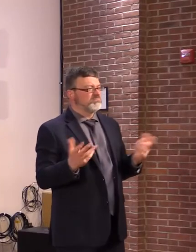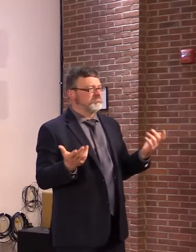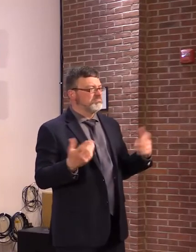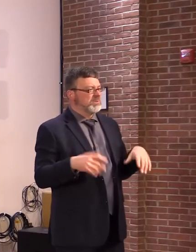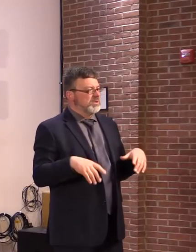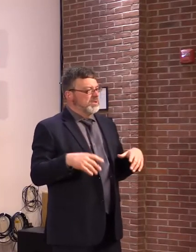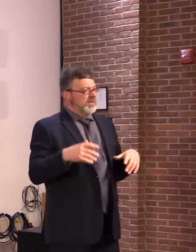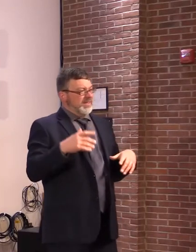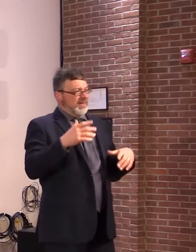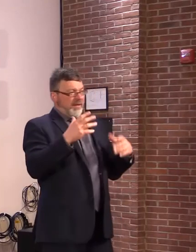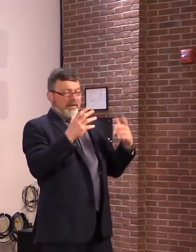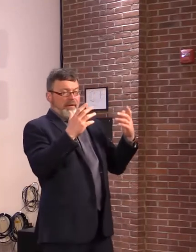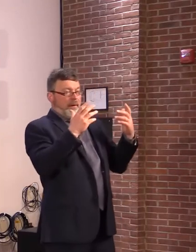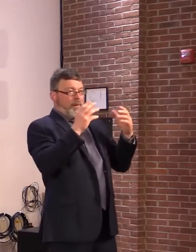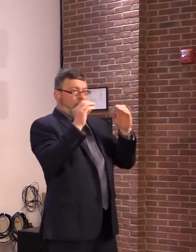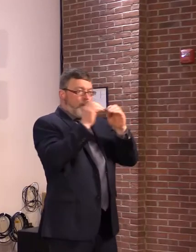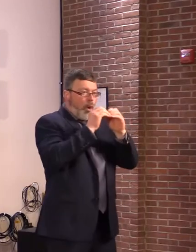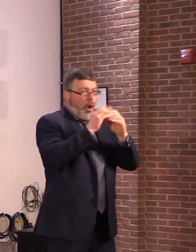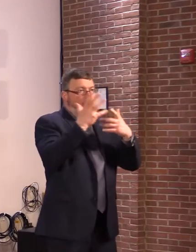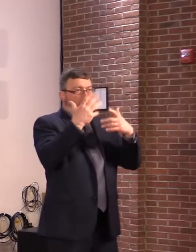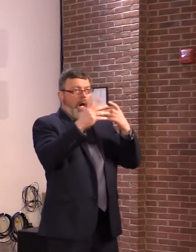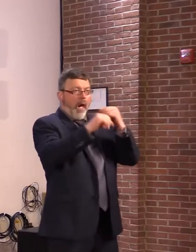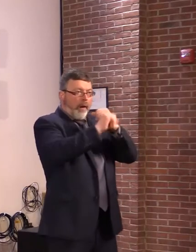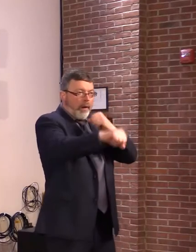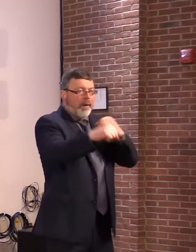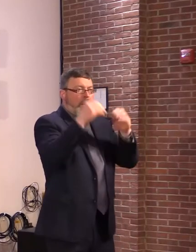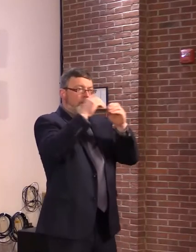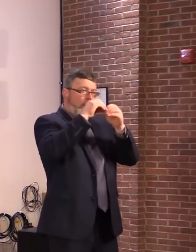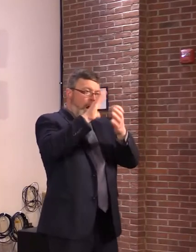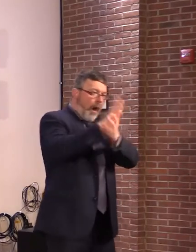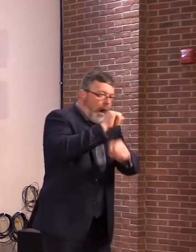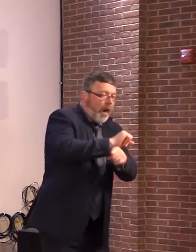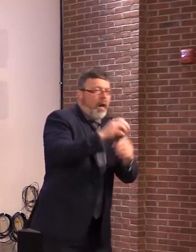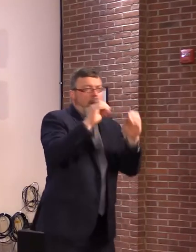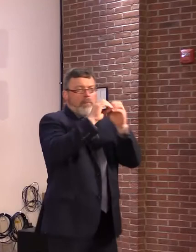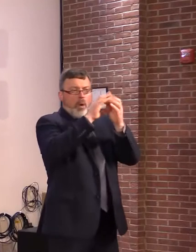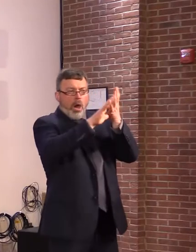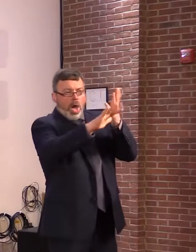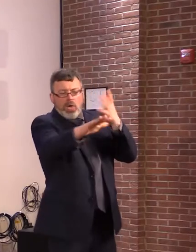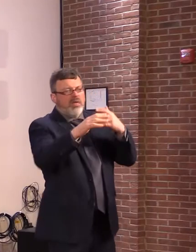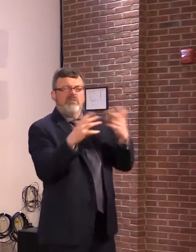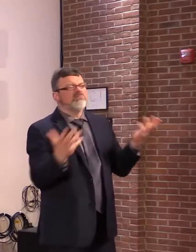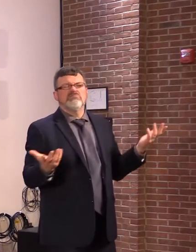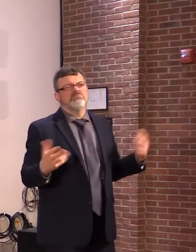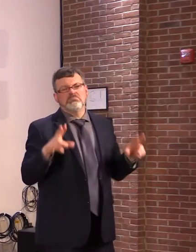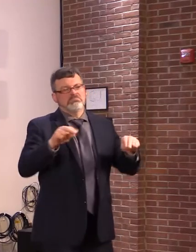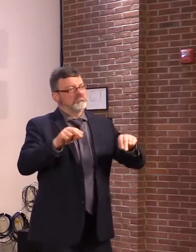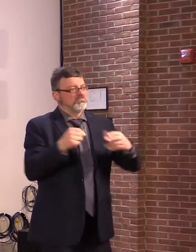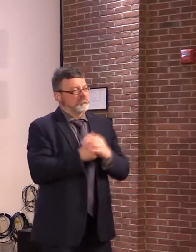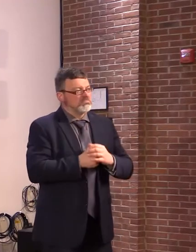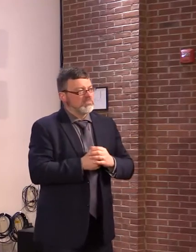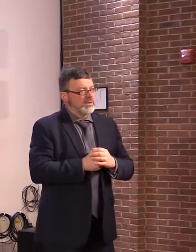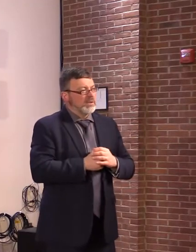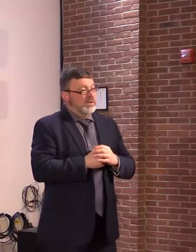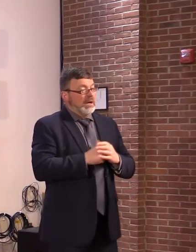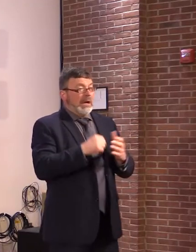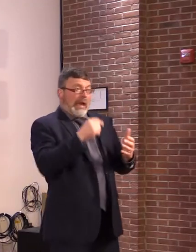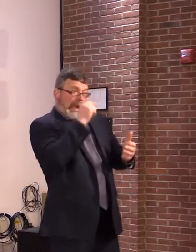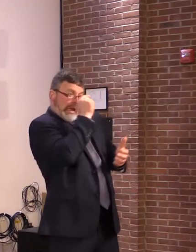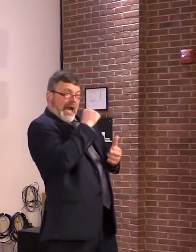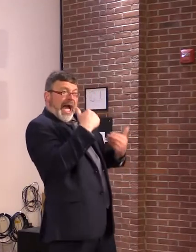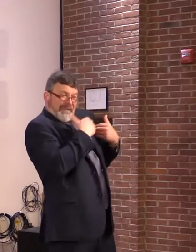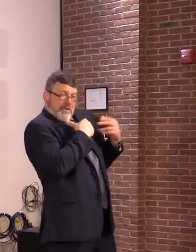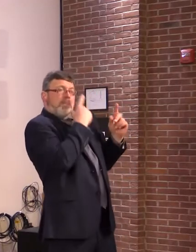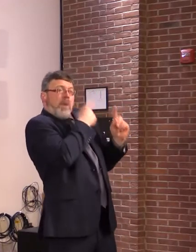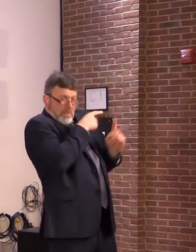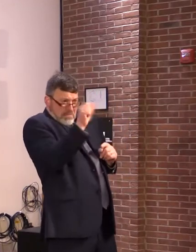So there's still some bills out there that have some good provisions in there. There's still time to include those in